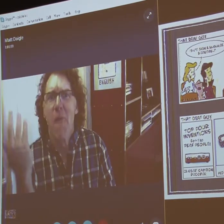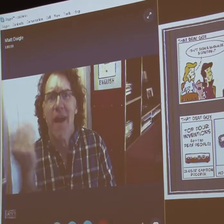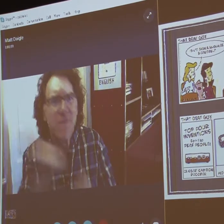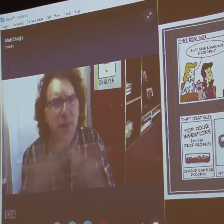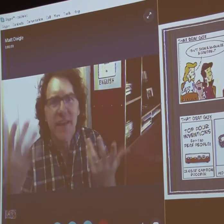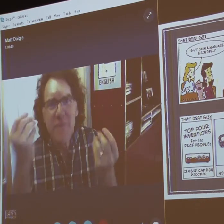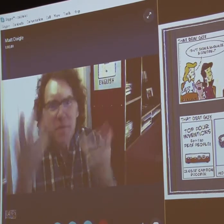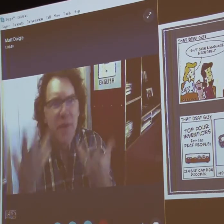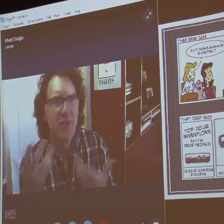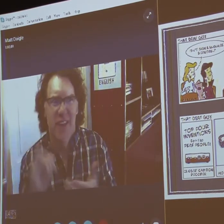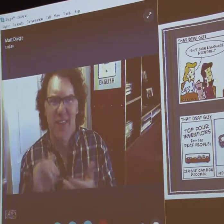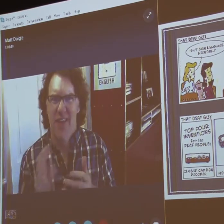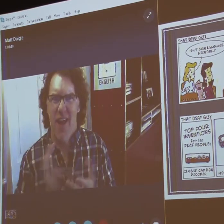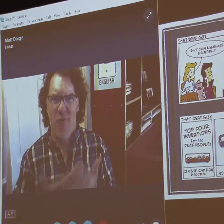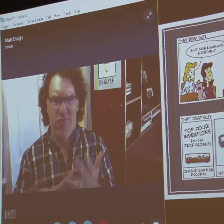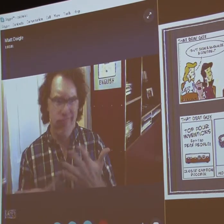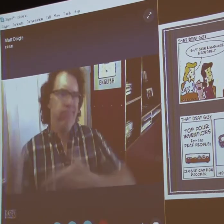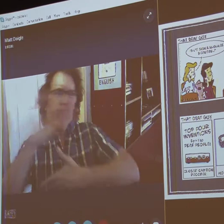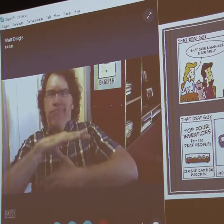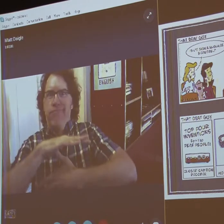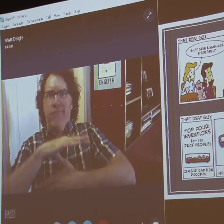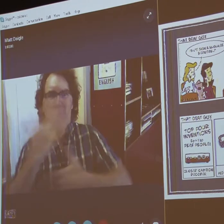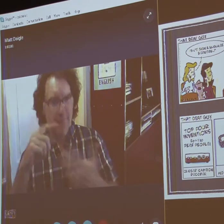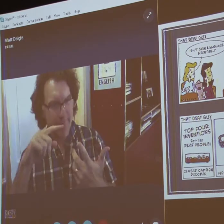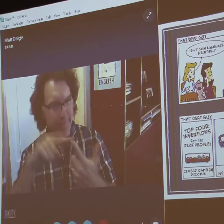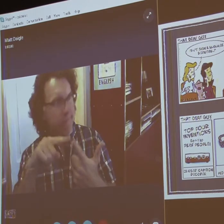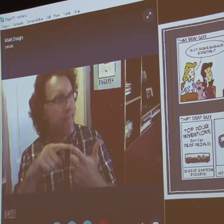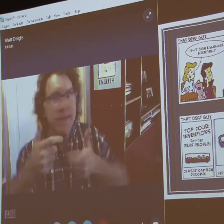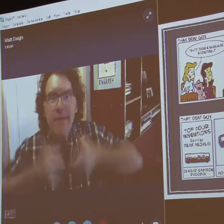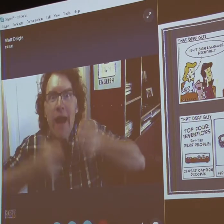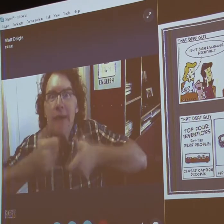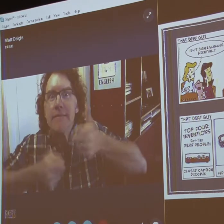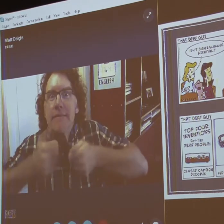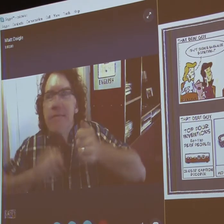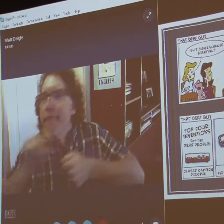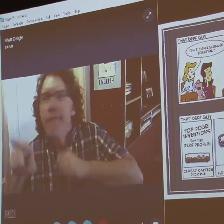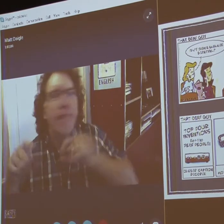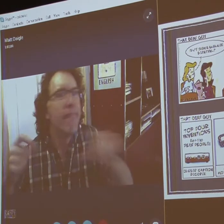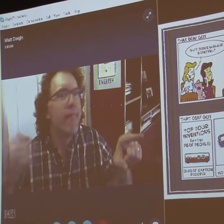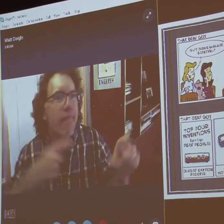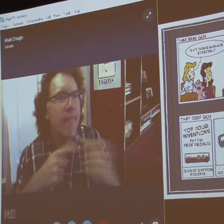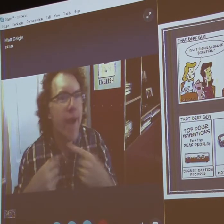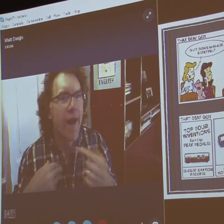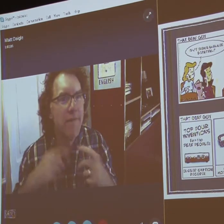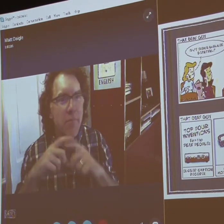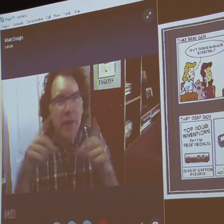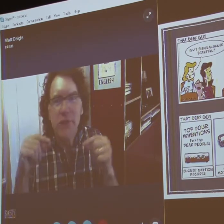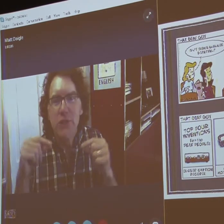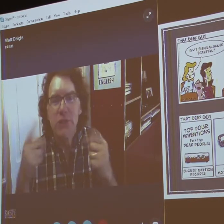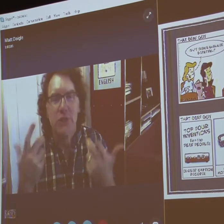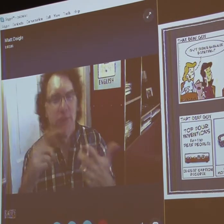We were, closed captioning helps us watch TV and know what people are saying on TV. And, of course, the ability to text